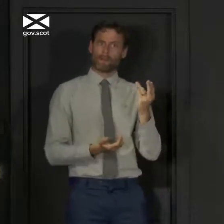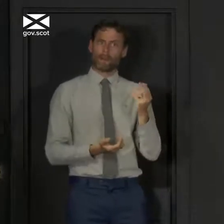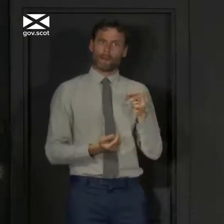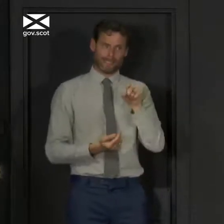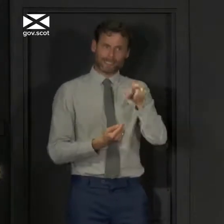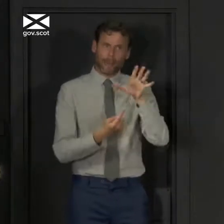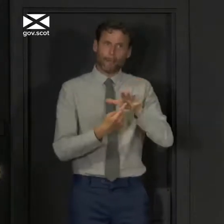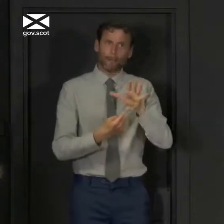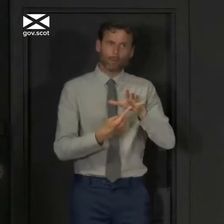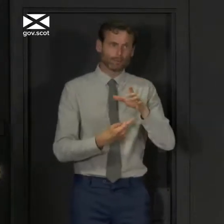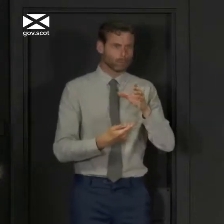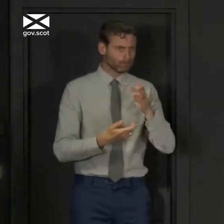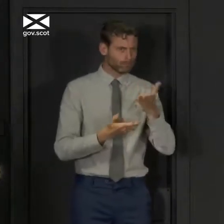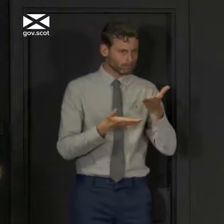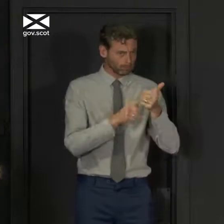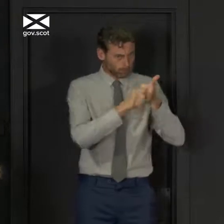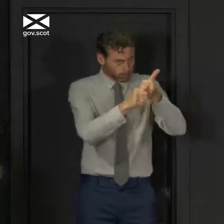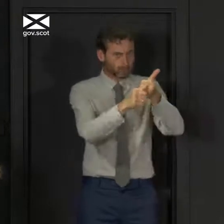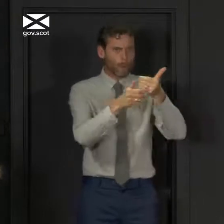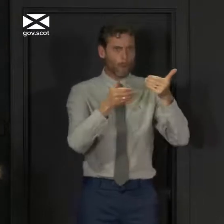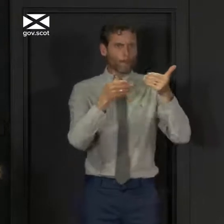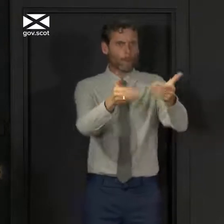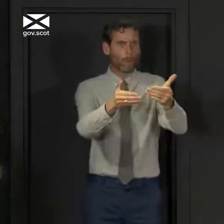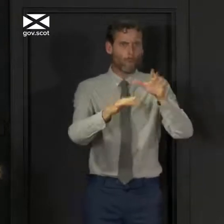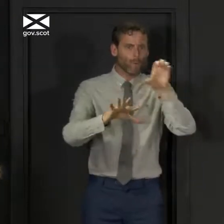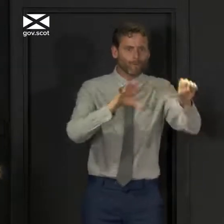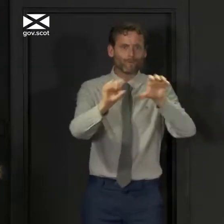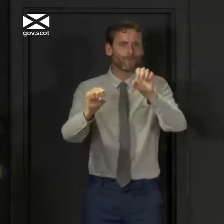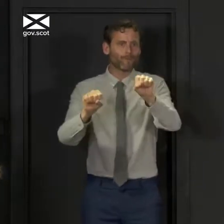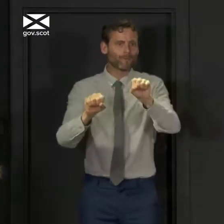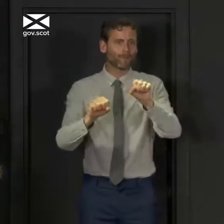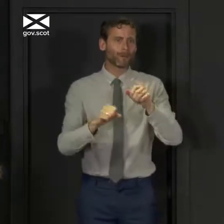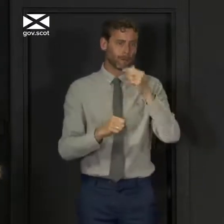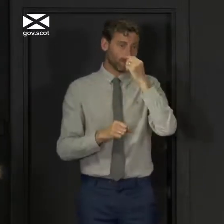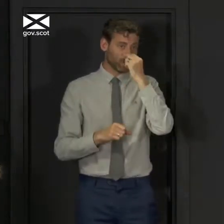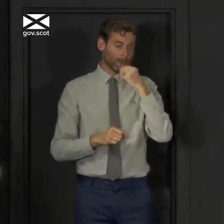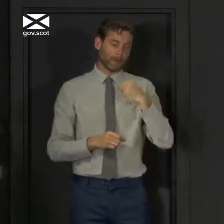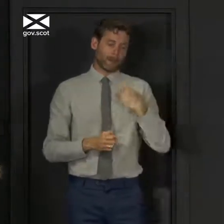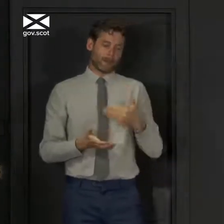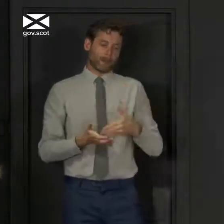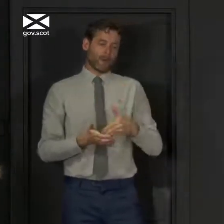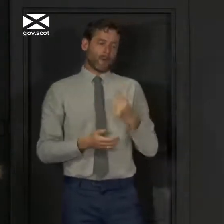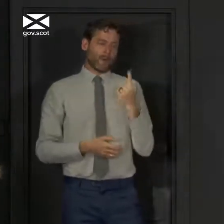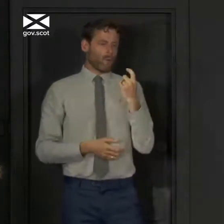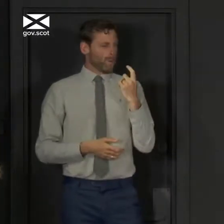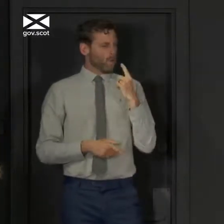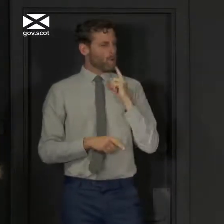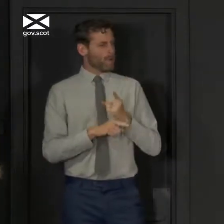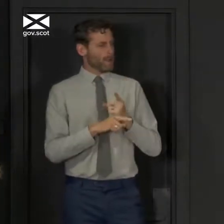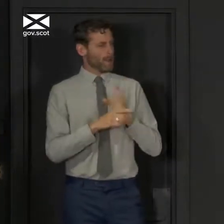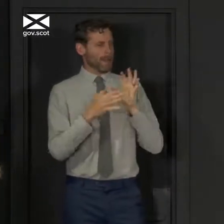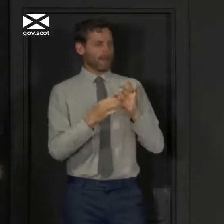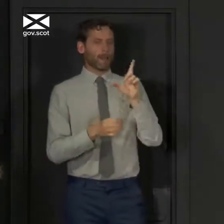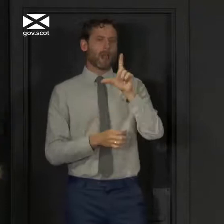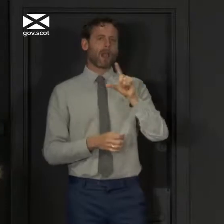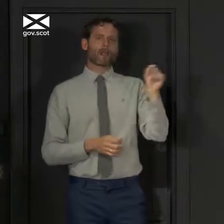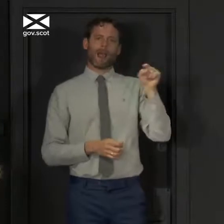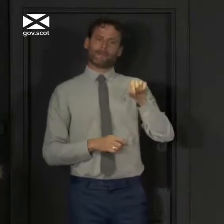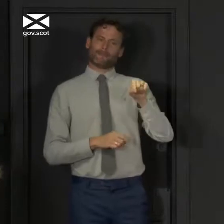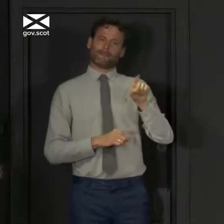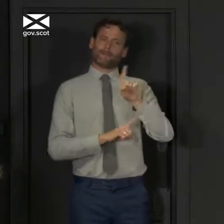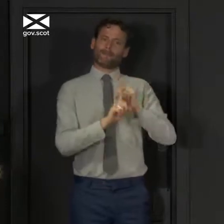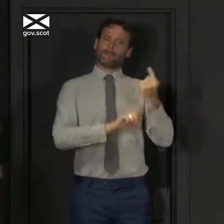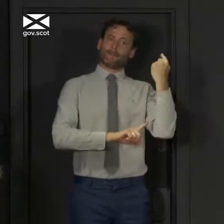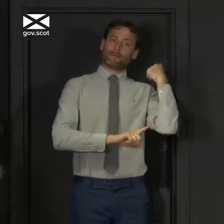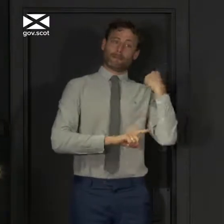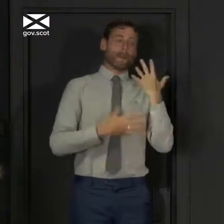important going forward and it will continue to be important. I would say one other thing about Nike in general, and it's something